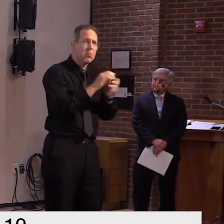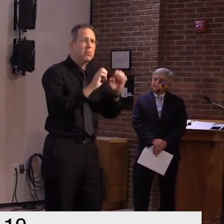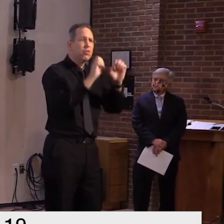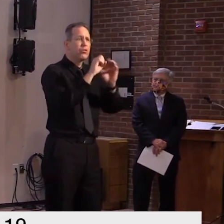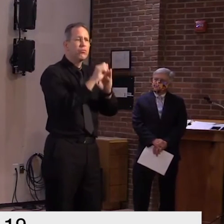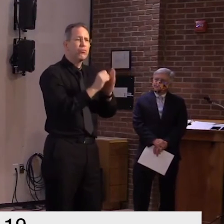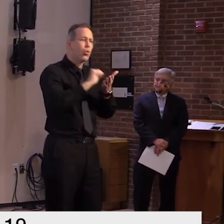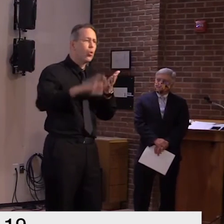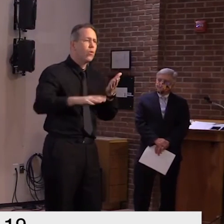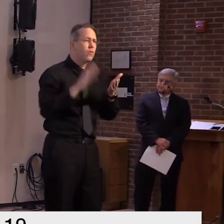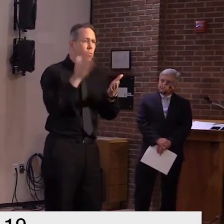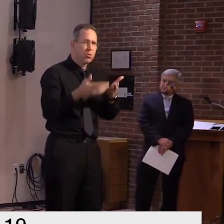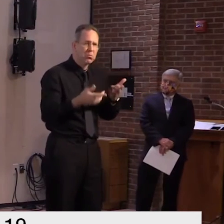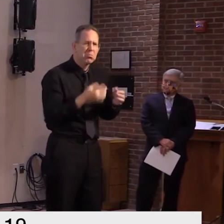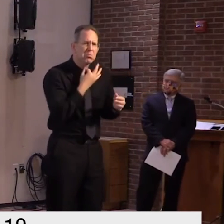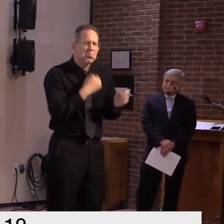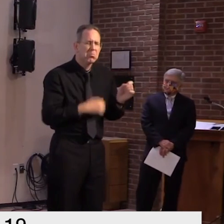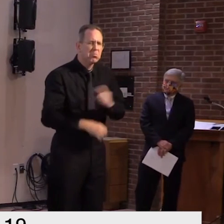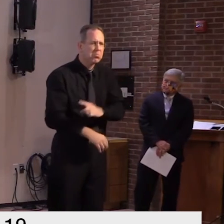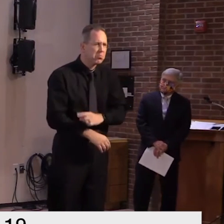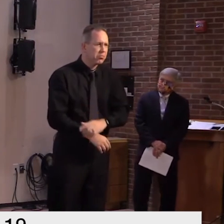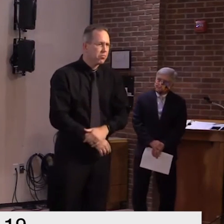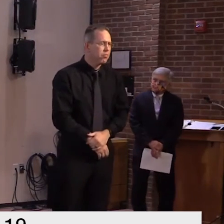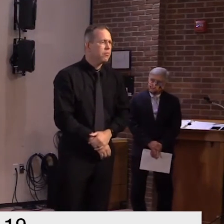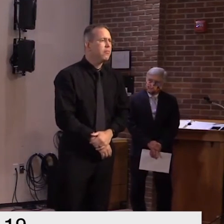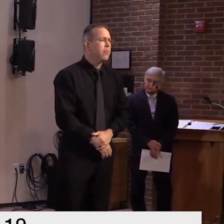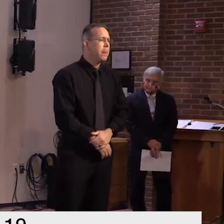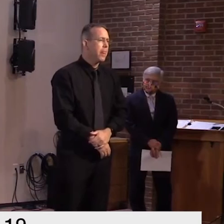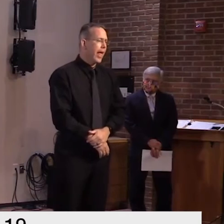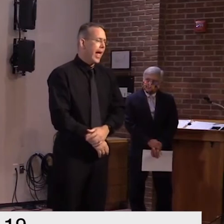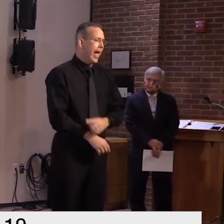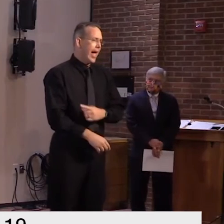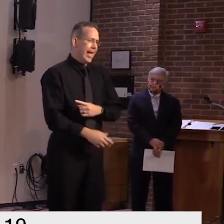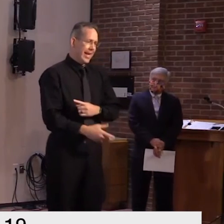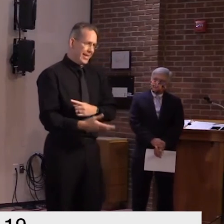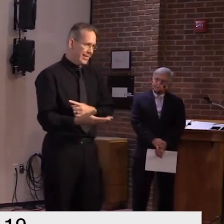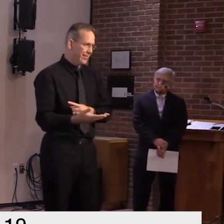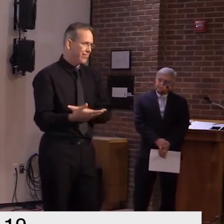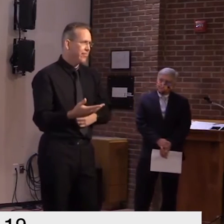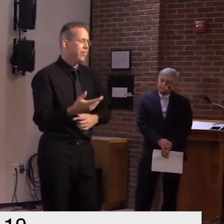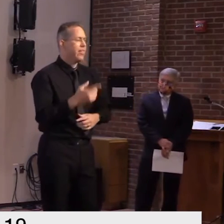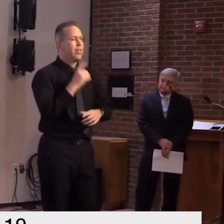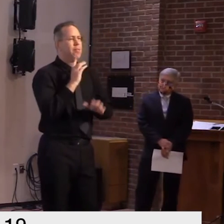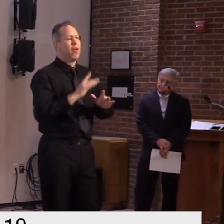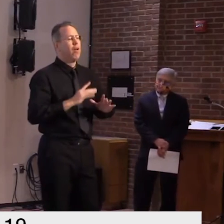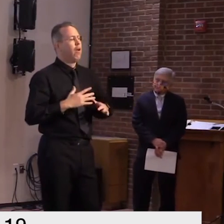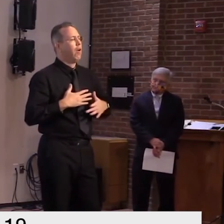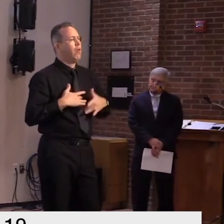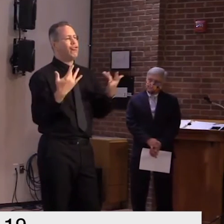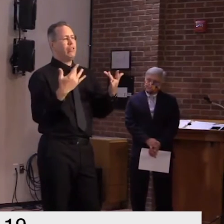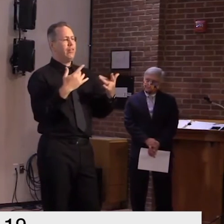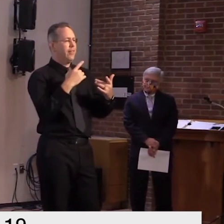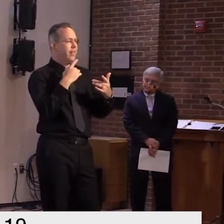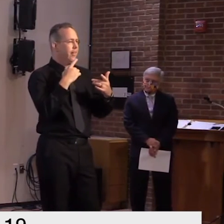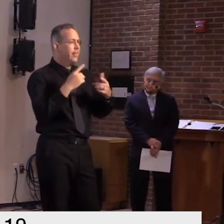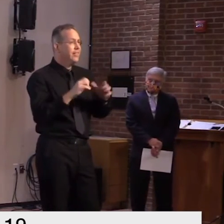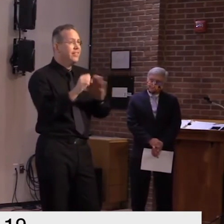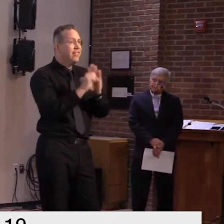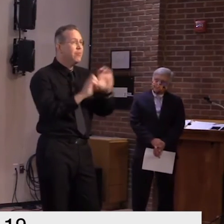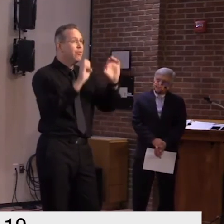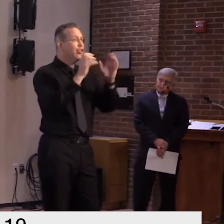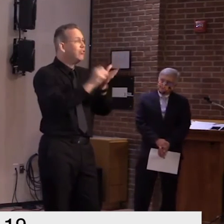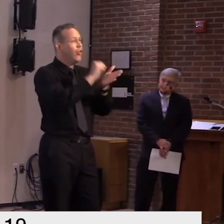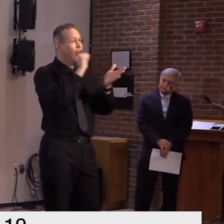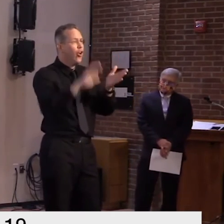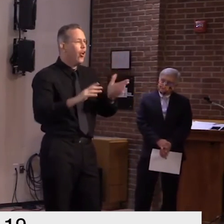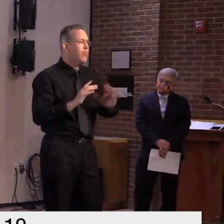make me happier uh than to get to a point where we didn't have the state of emergency where we didn't have to have uh this unwinding where we were going